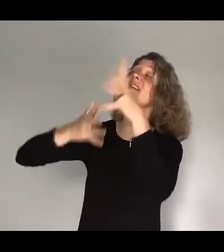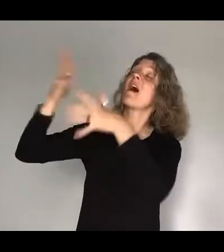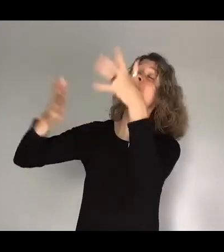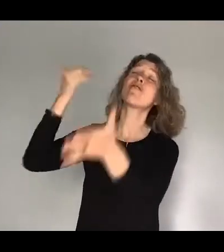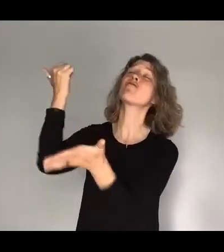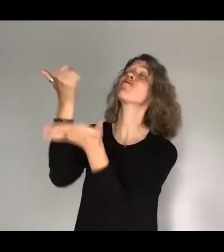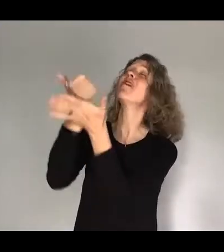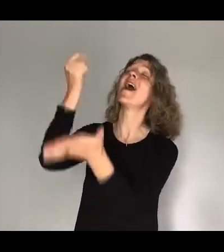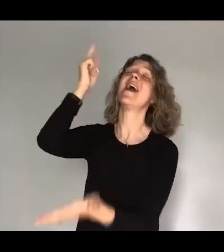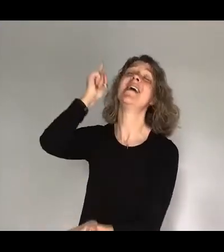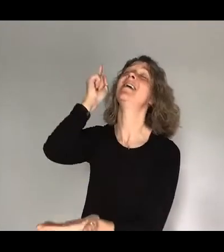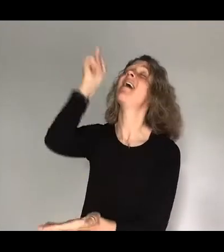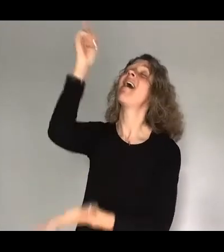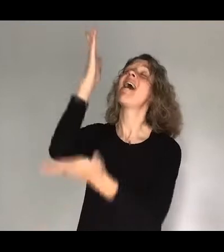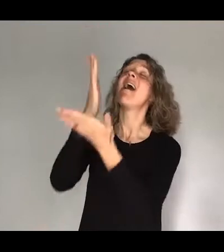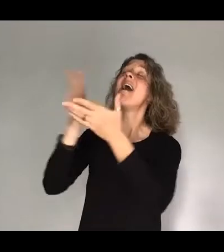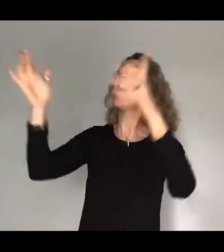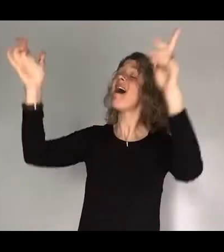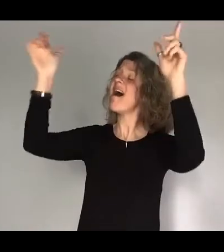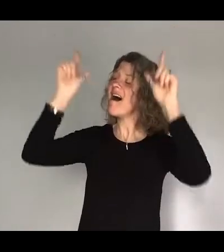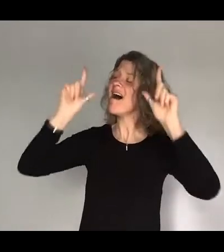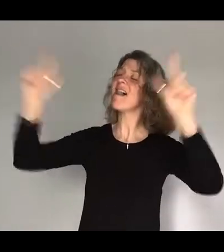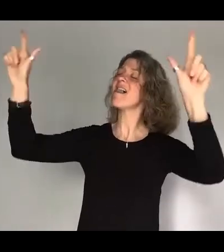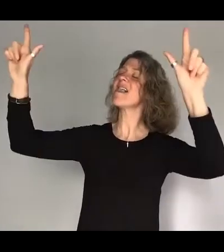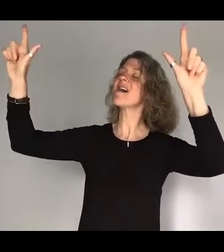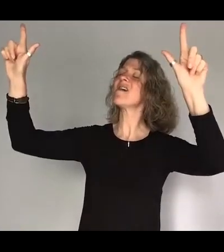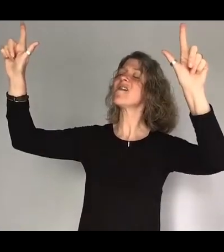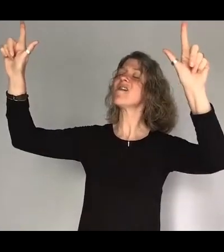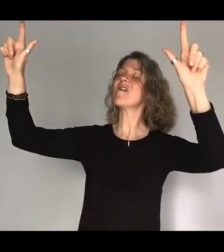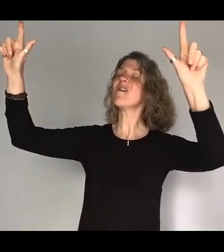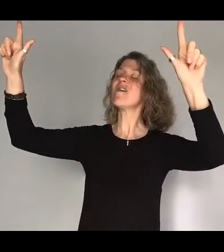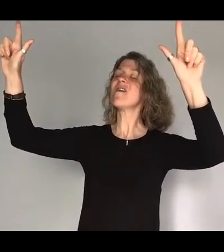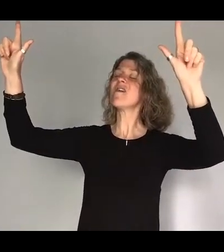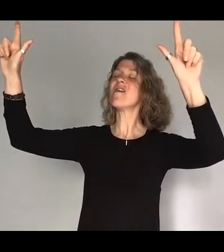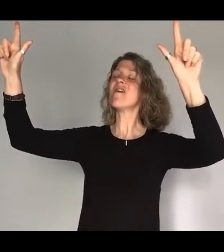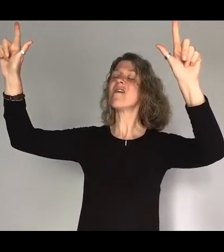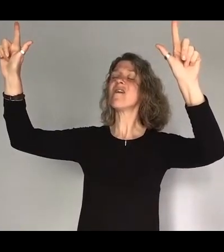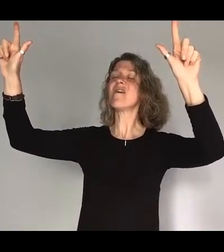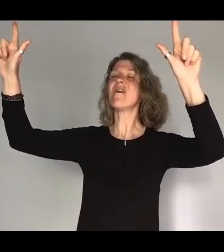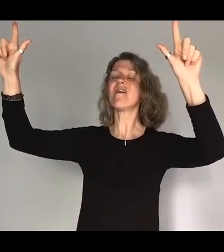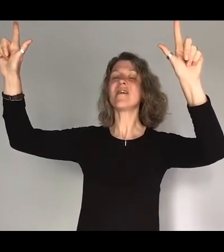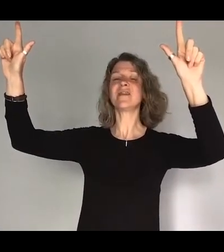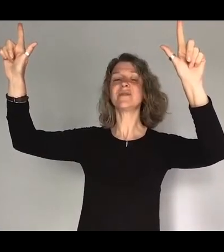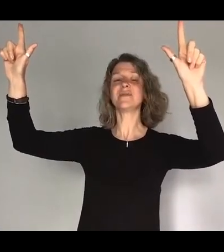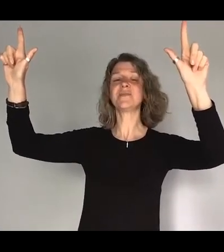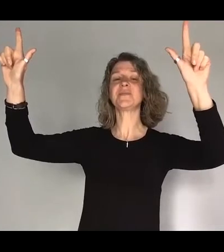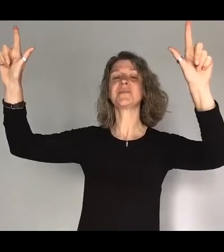are You, Lord. Every voice will